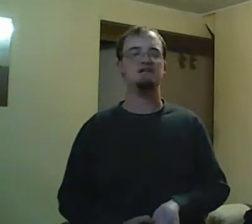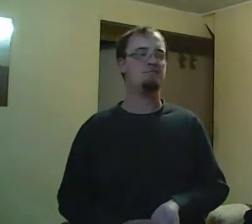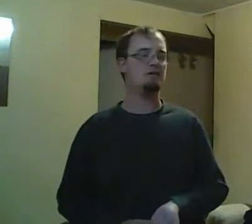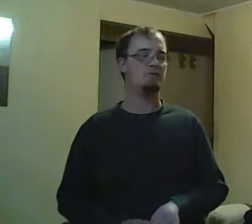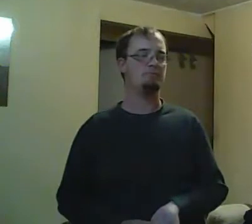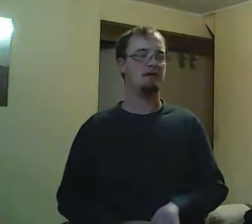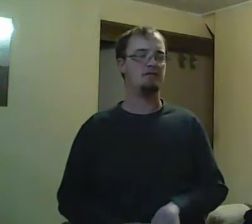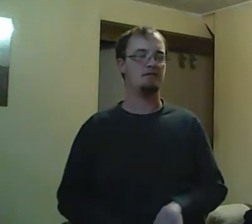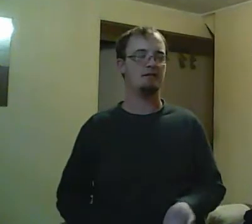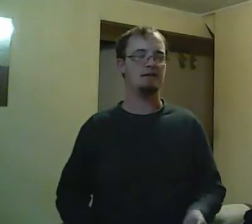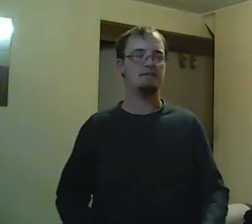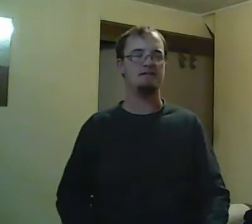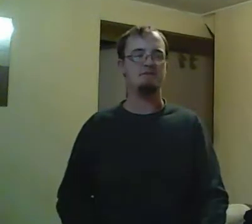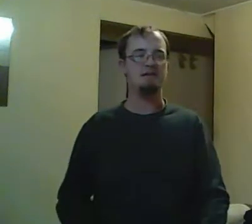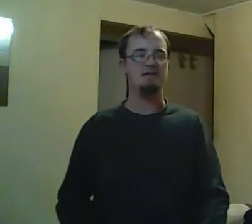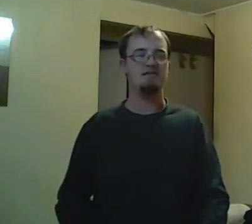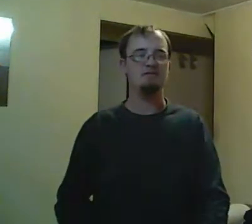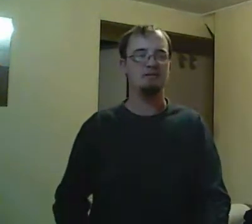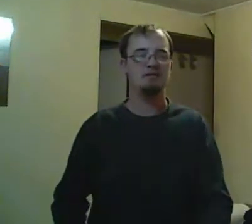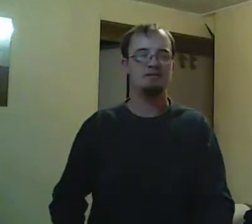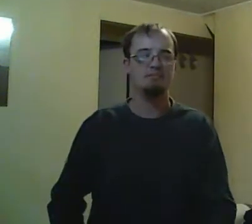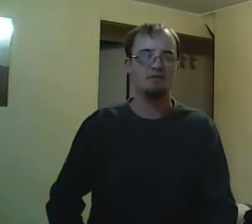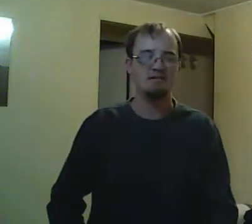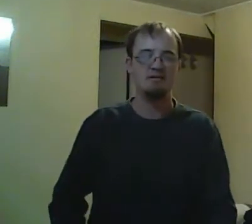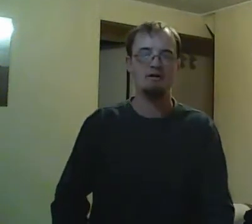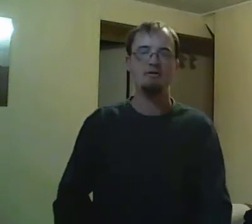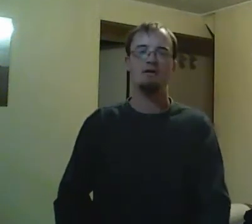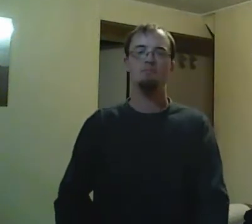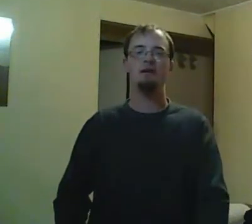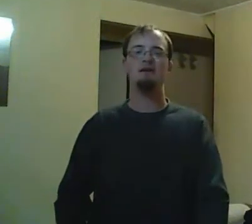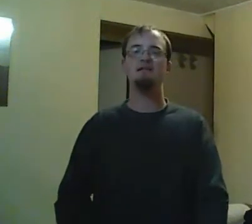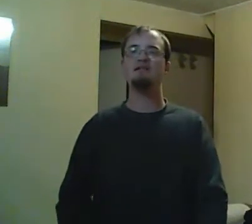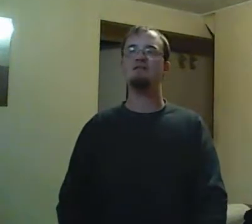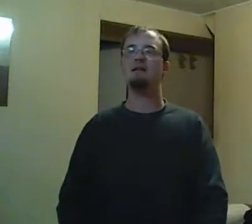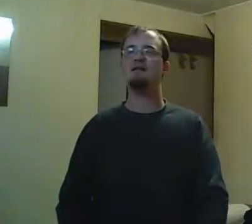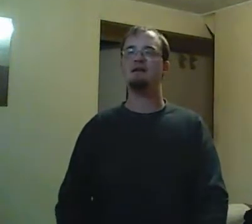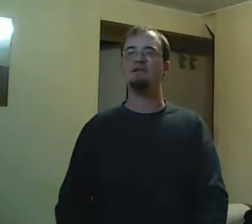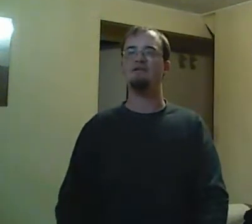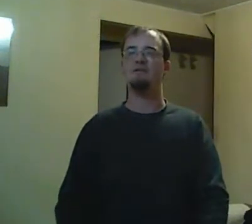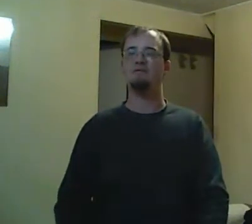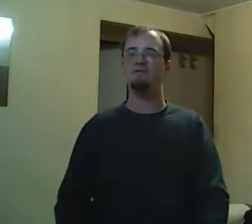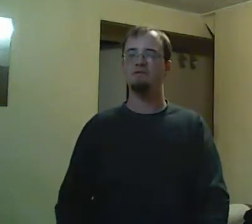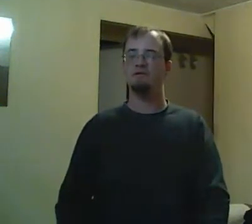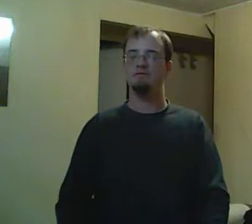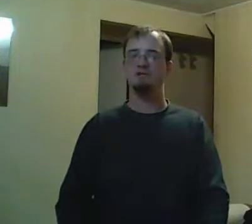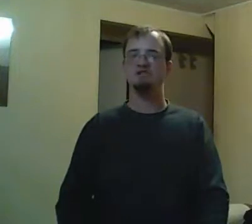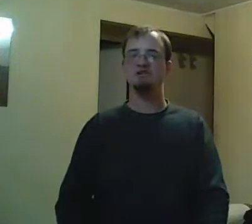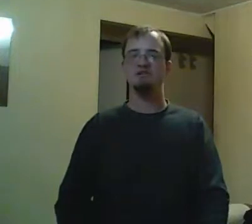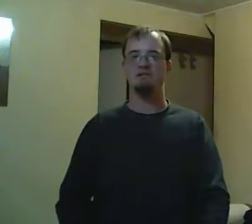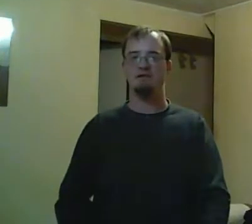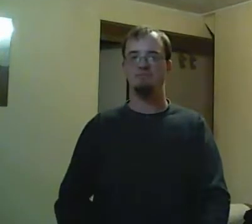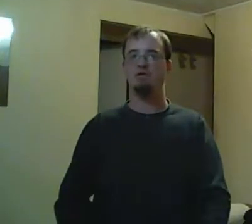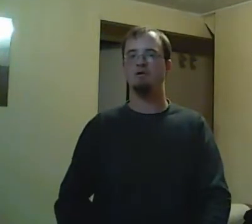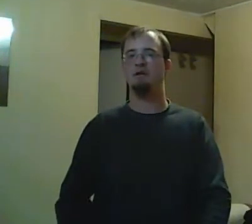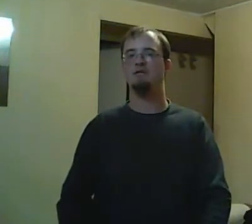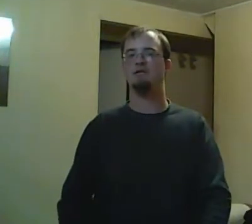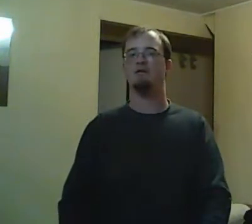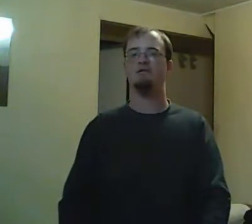up online and all that. So, yeah. I figured there was a Degrassi Reddit community that would help me get rid of my stupid